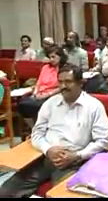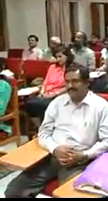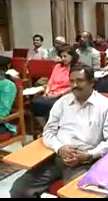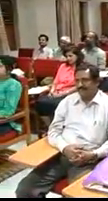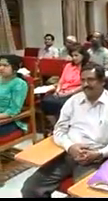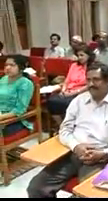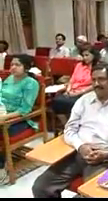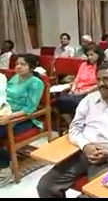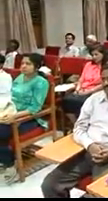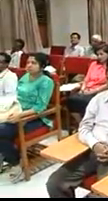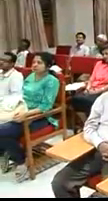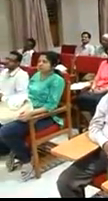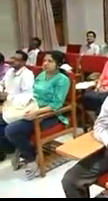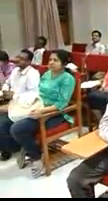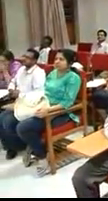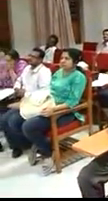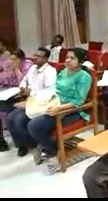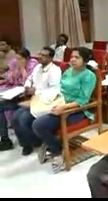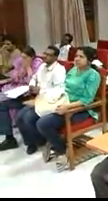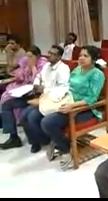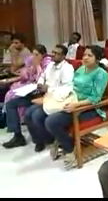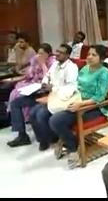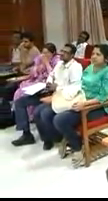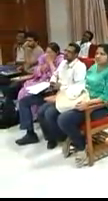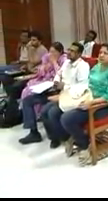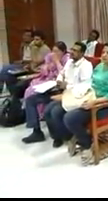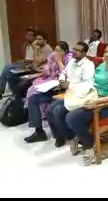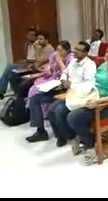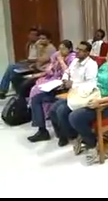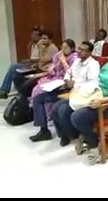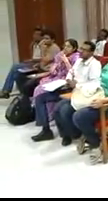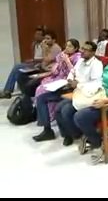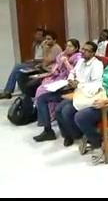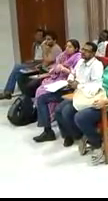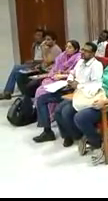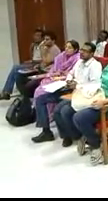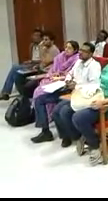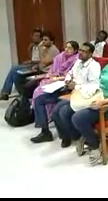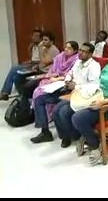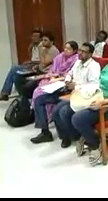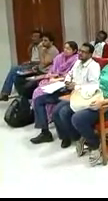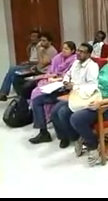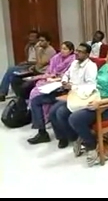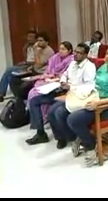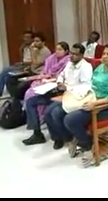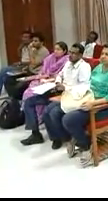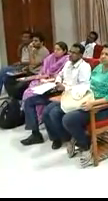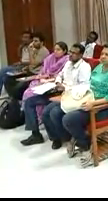is a stiff resistance from people, local people. The same could not be done in Kadapa because